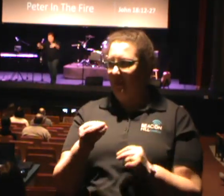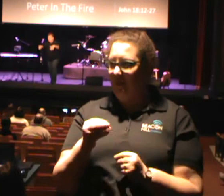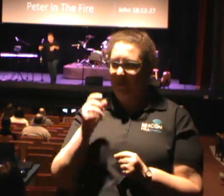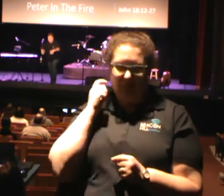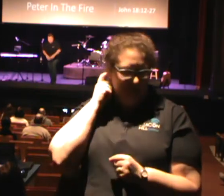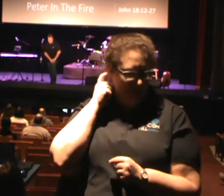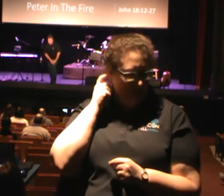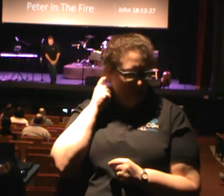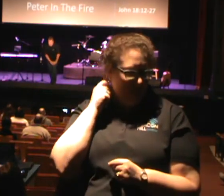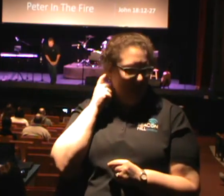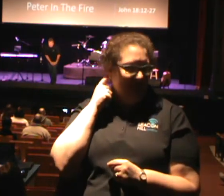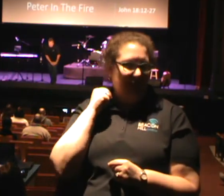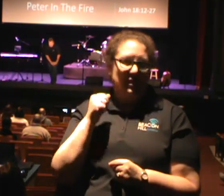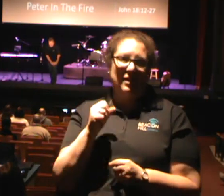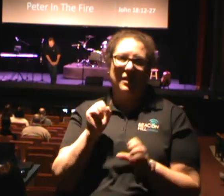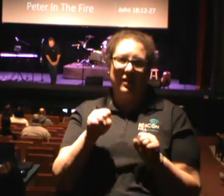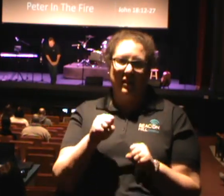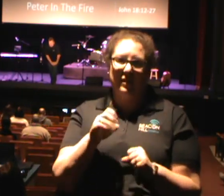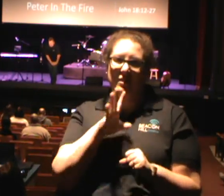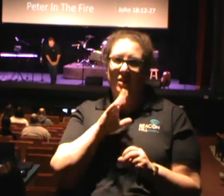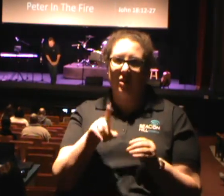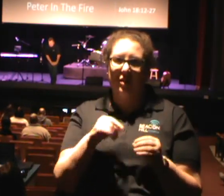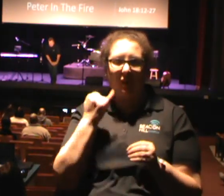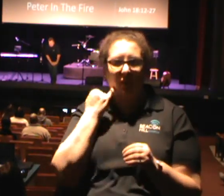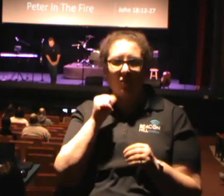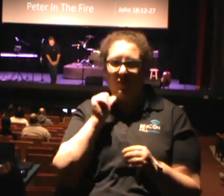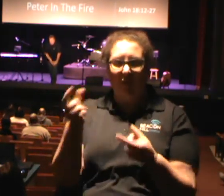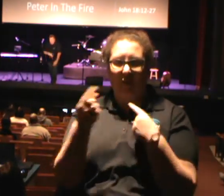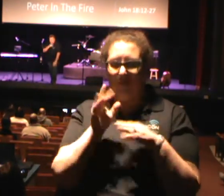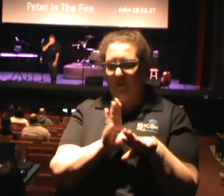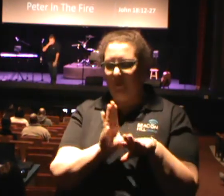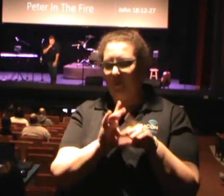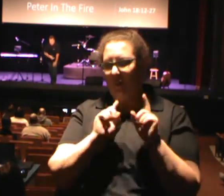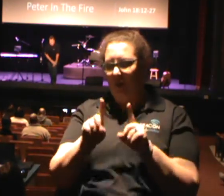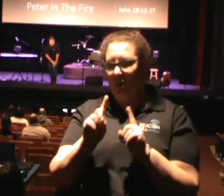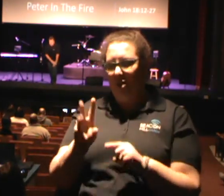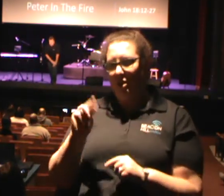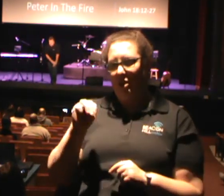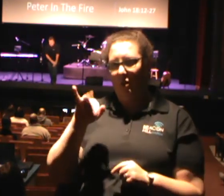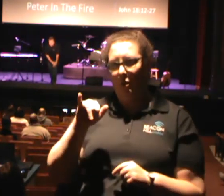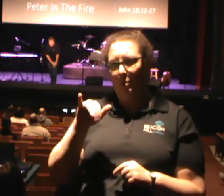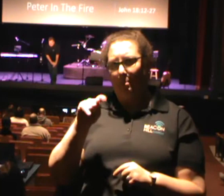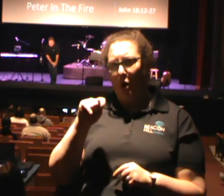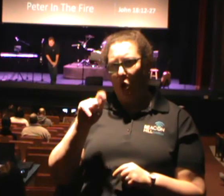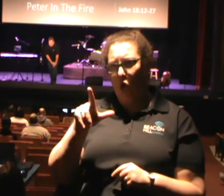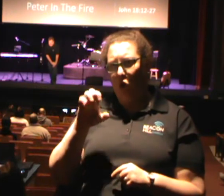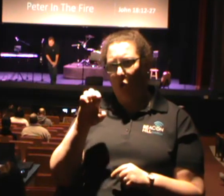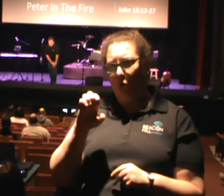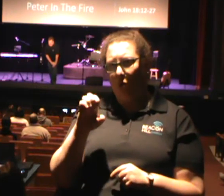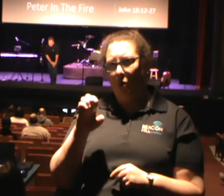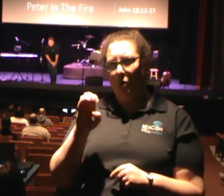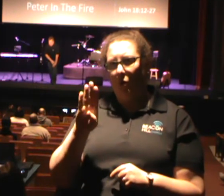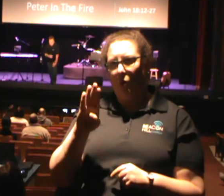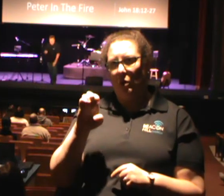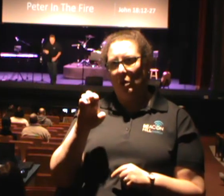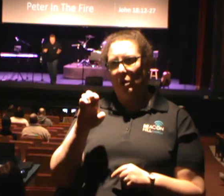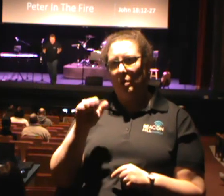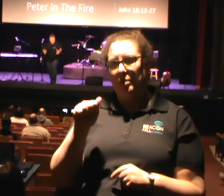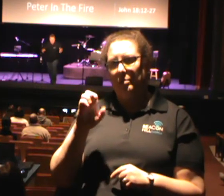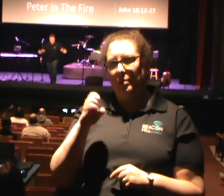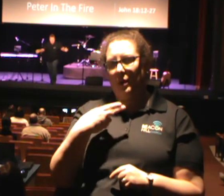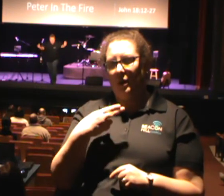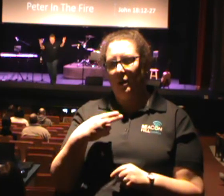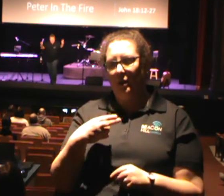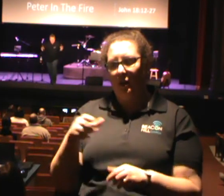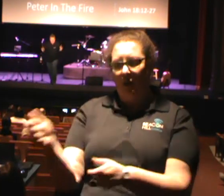church. There's no reason to come to church. I was down in Myrtle Beach at a golf trip one time, and I stayed at